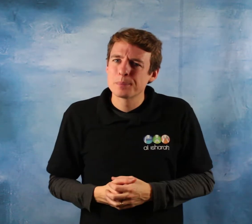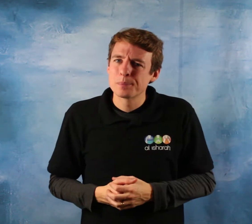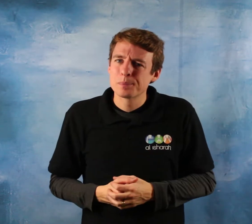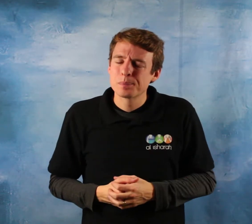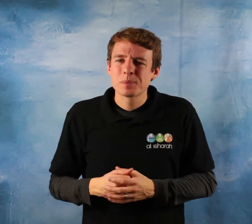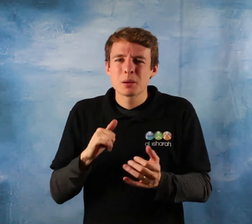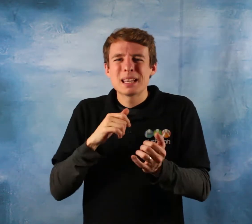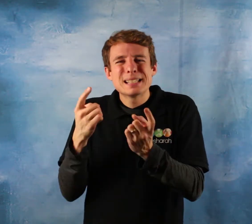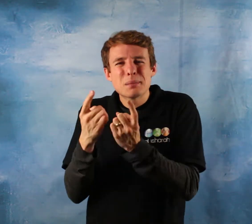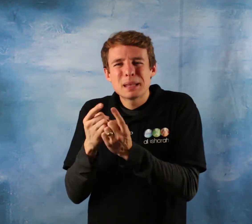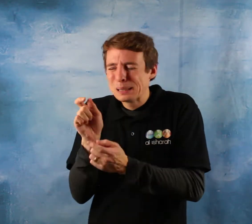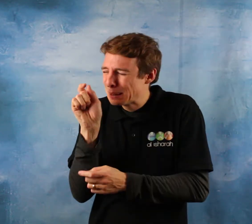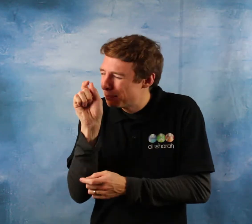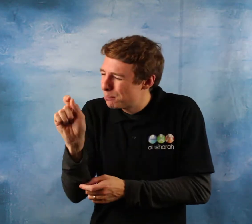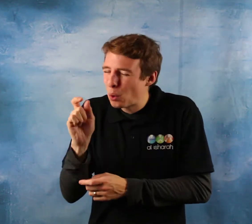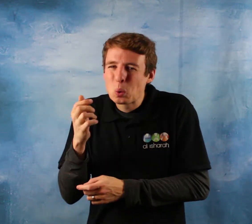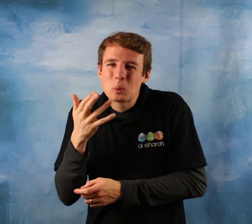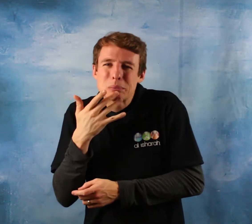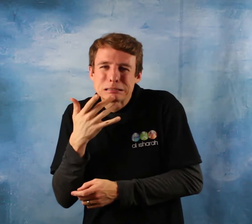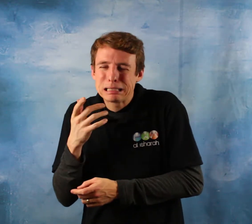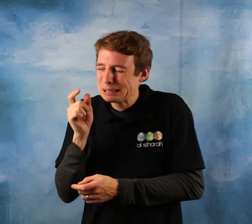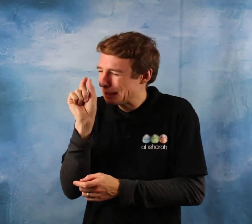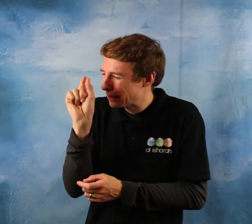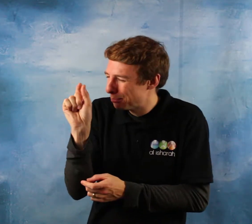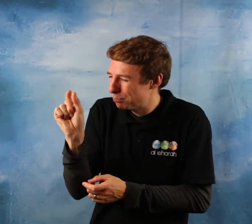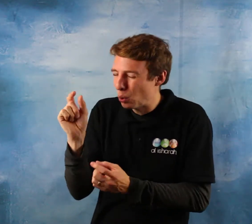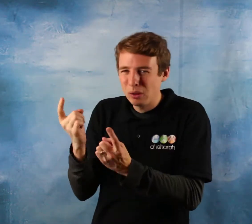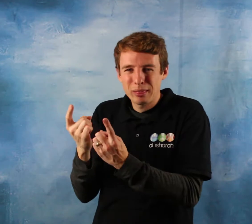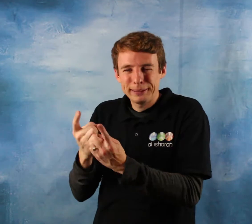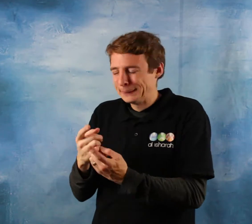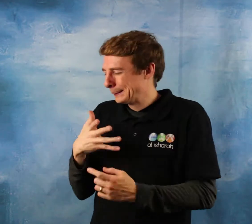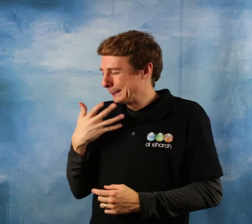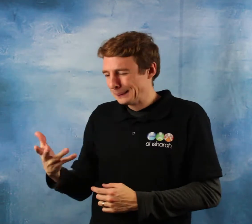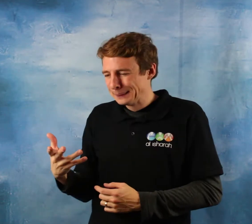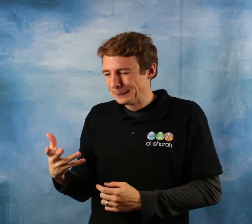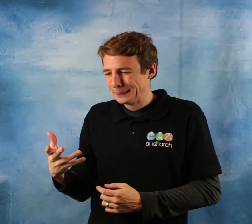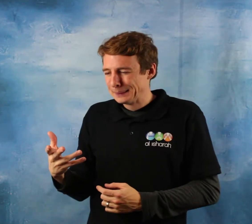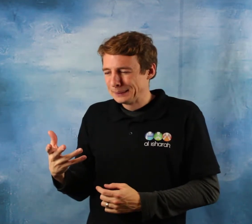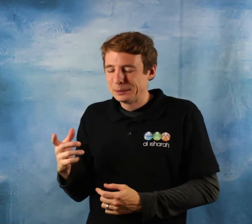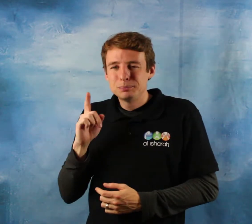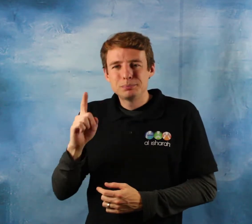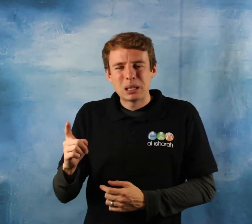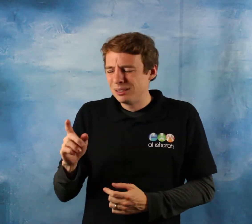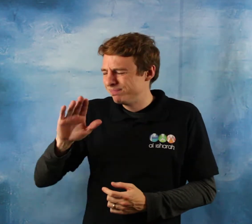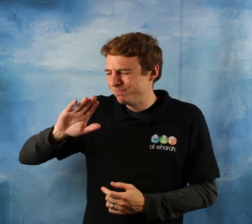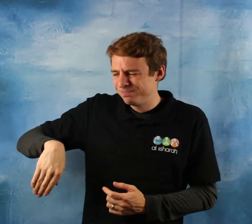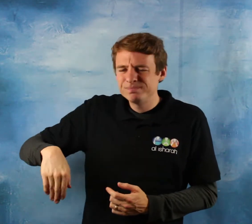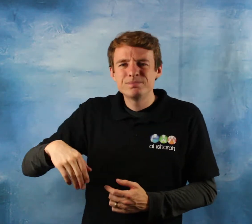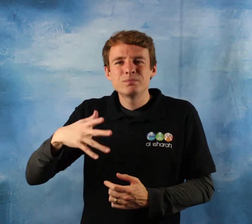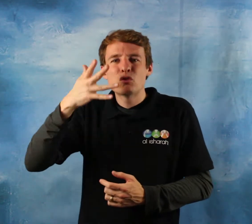does not hate you for a small fault in you and she should not be punished for that fault in her as you too